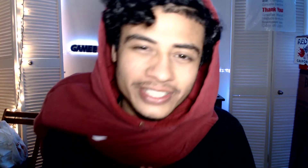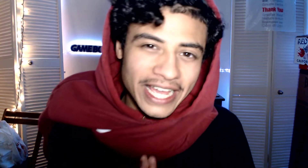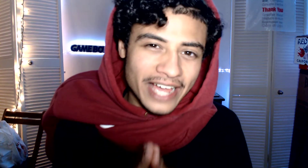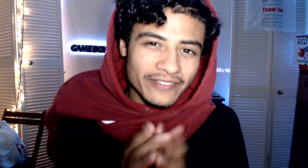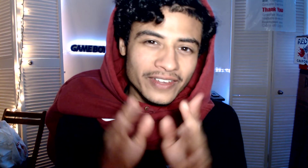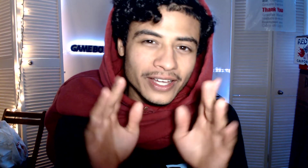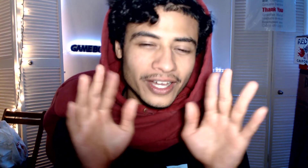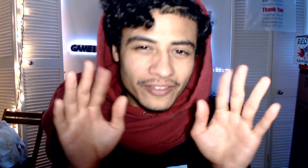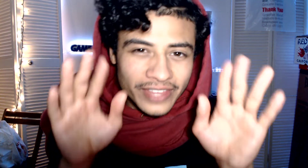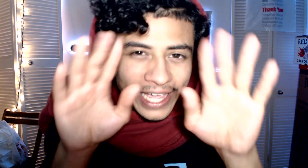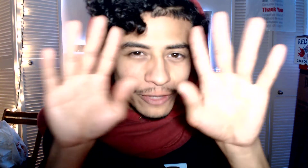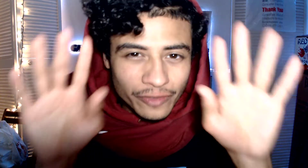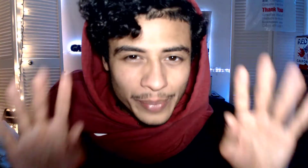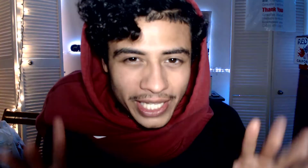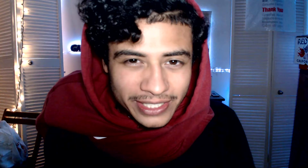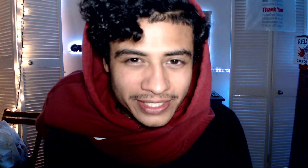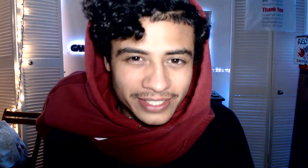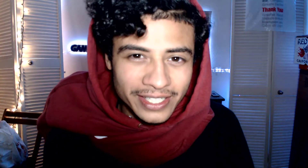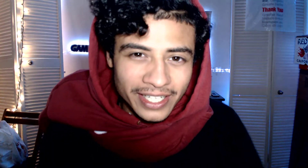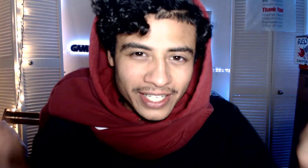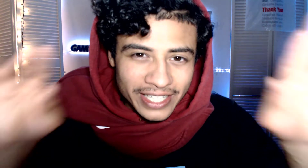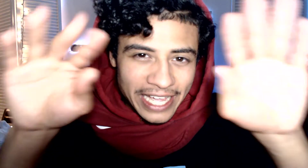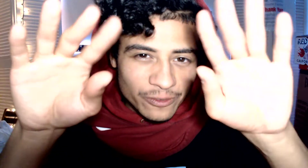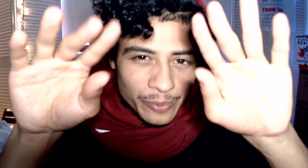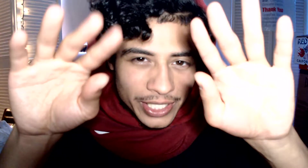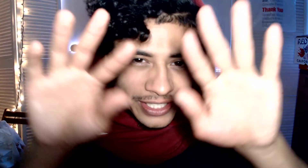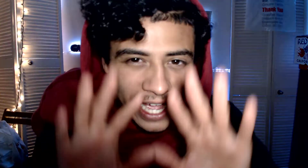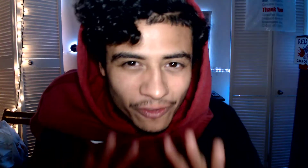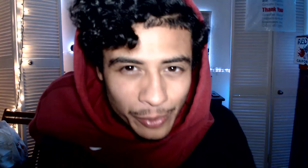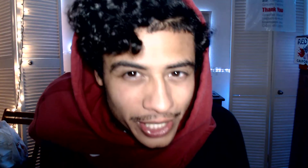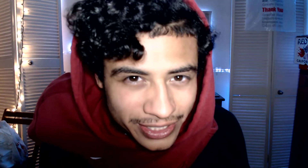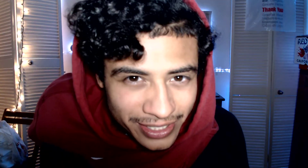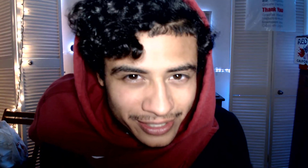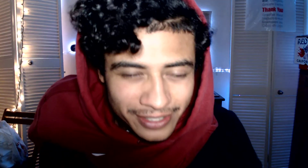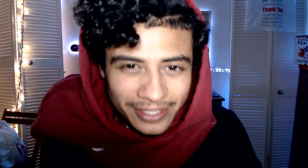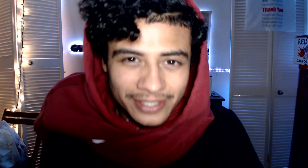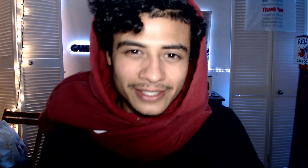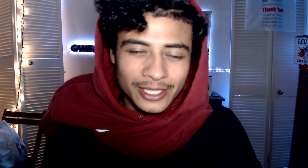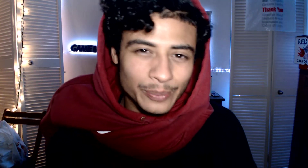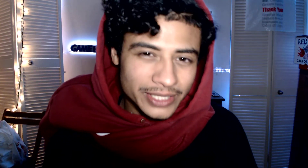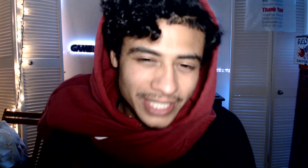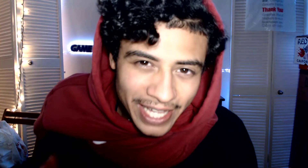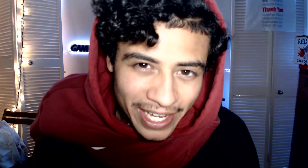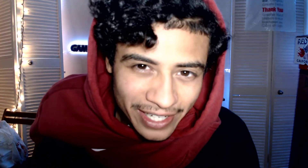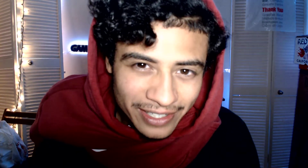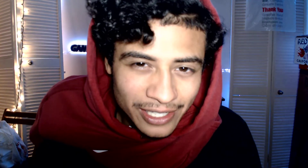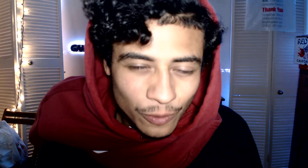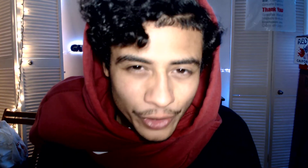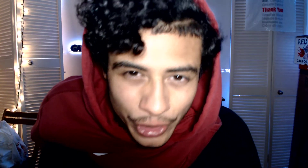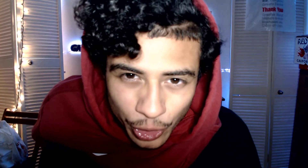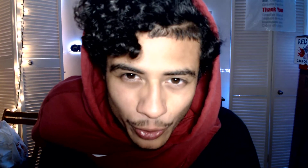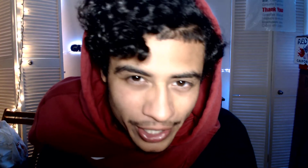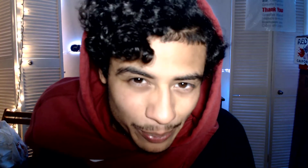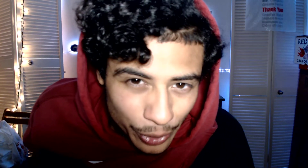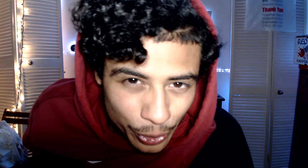half of the alphabet, the alphabet, the alphabet. But today, we're new and improved,